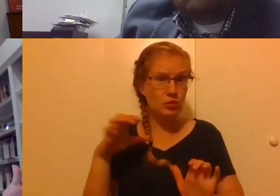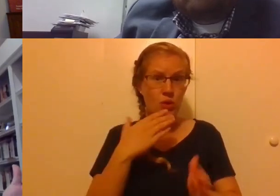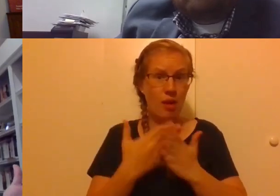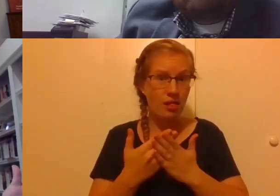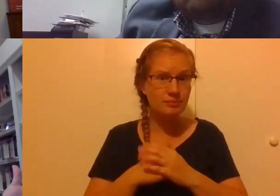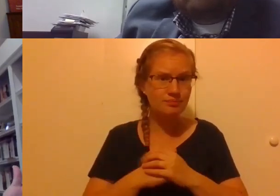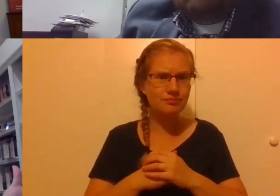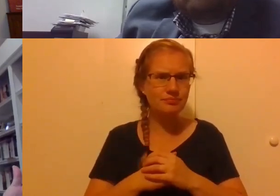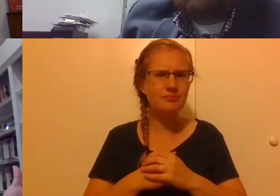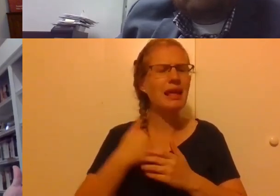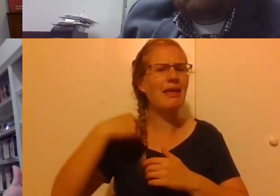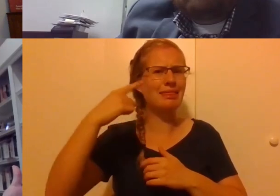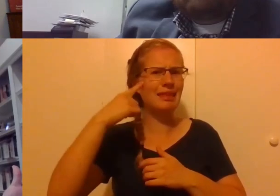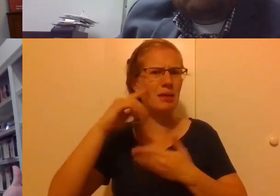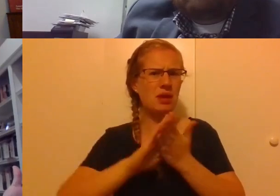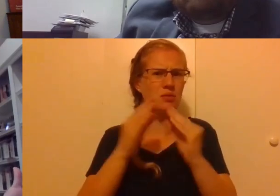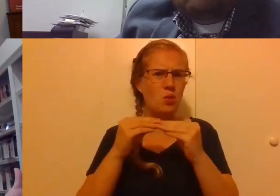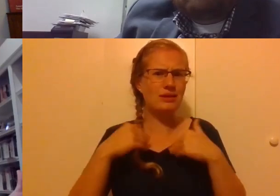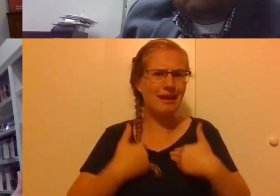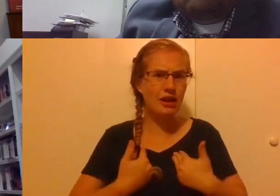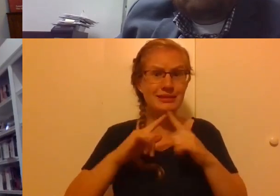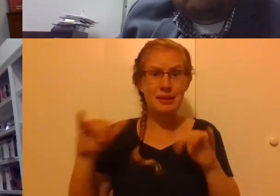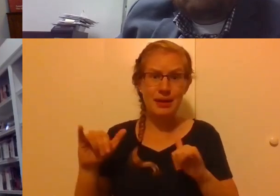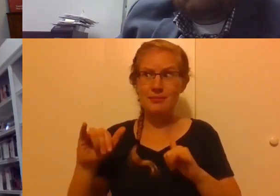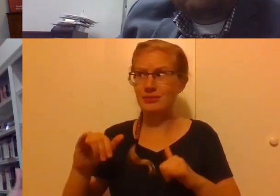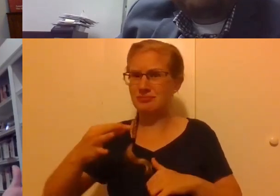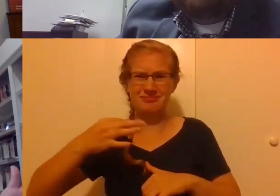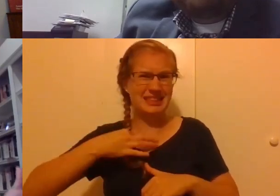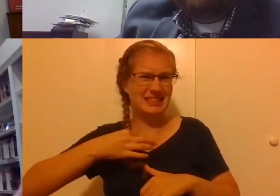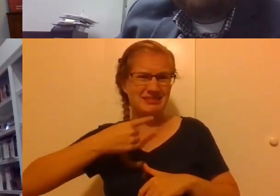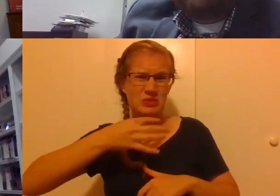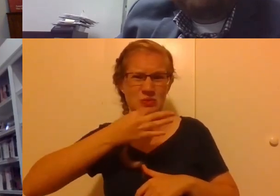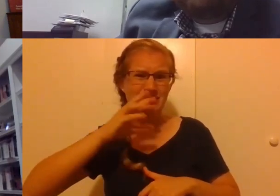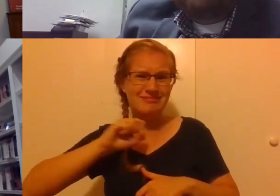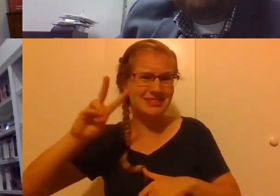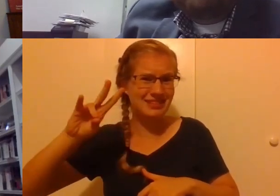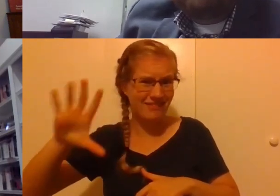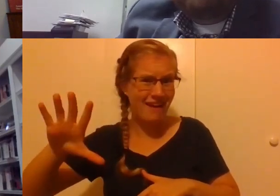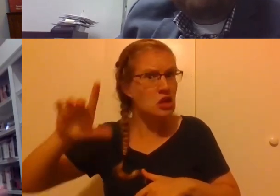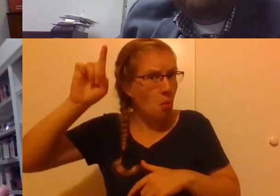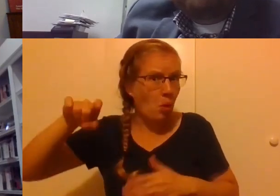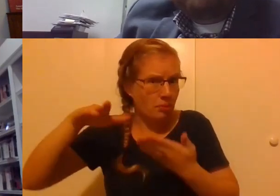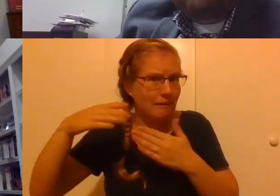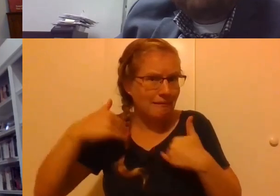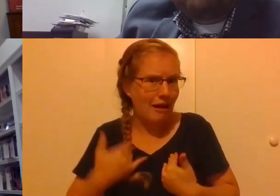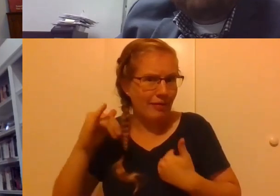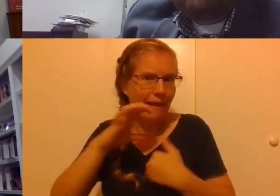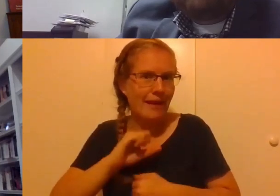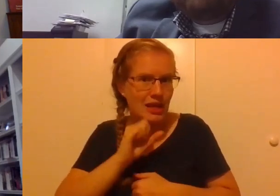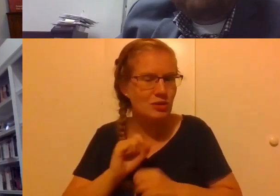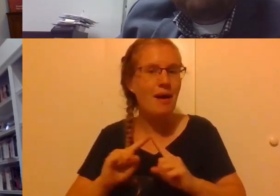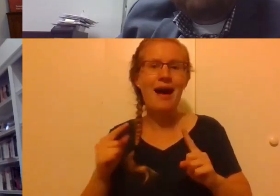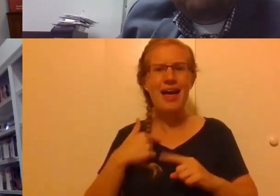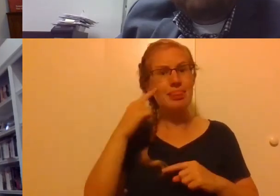I think I'm getting more tired, but I think that's because I'm near 75. You know, you're supposed to get tired when you get that age, but, but I think I'm back